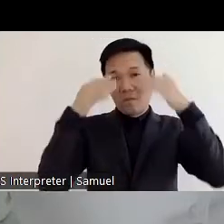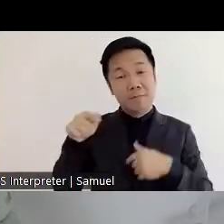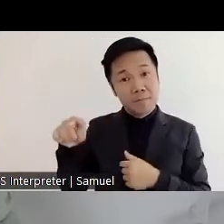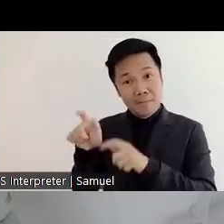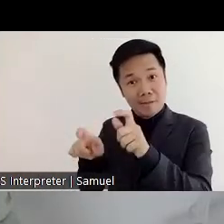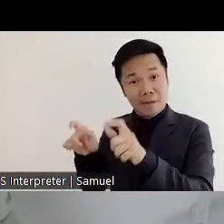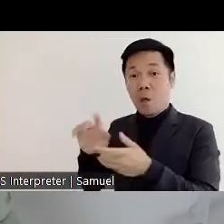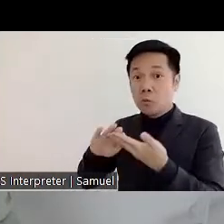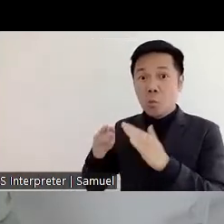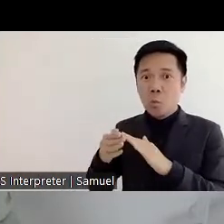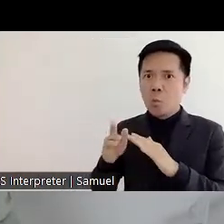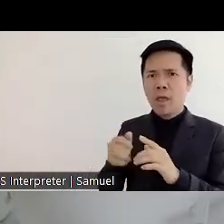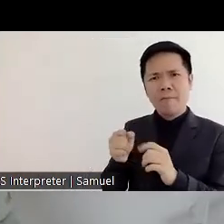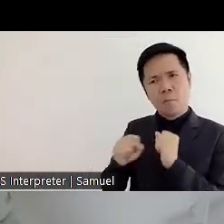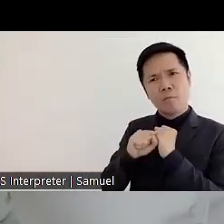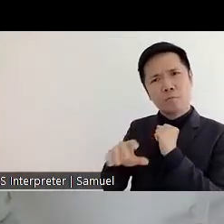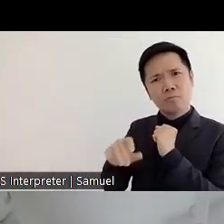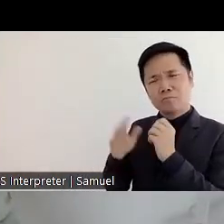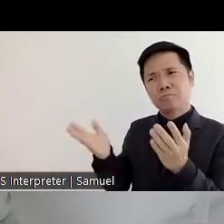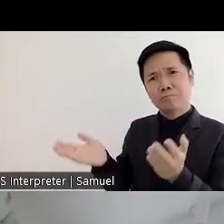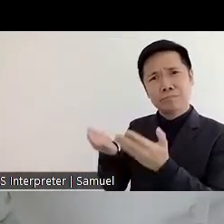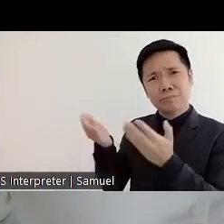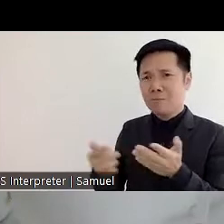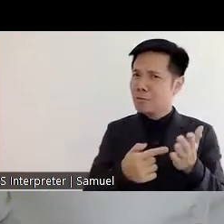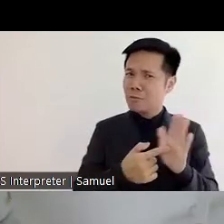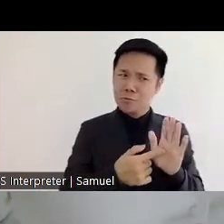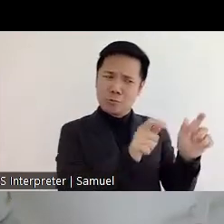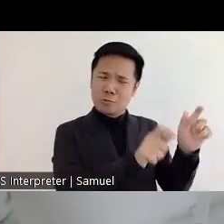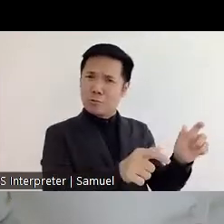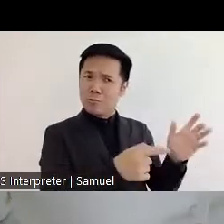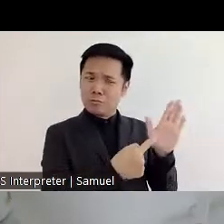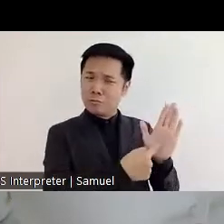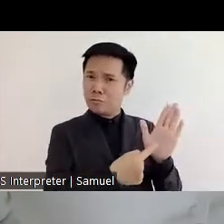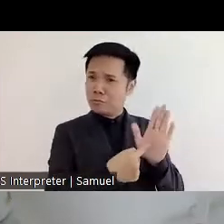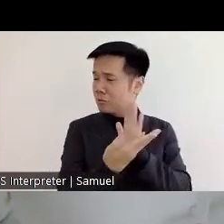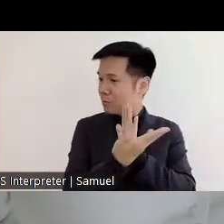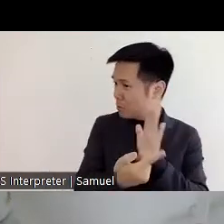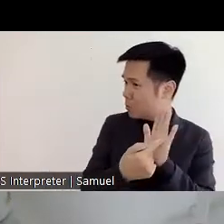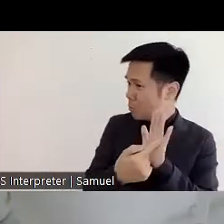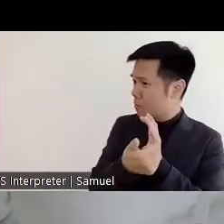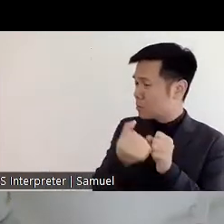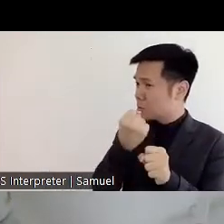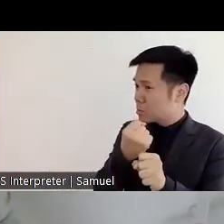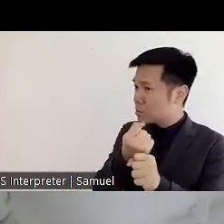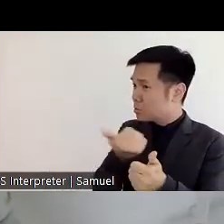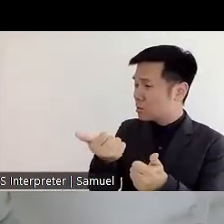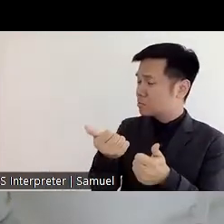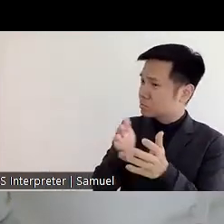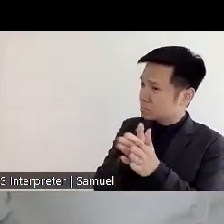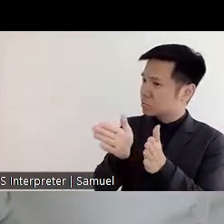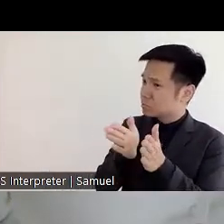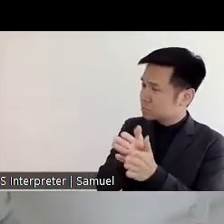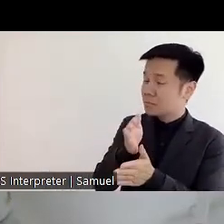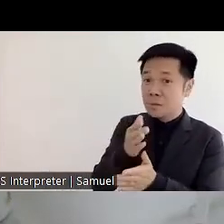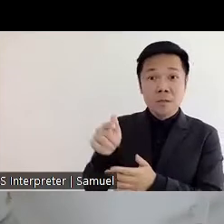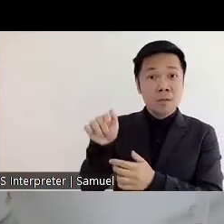gives examples of our alumni with disabilities who work and we tell the community that if you